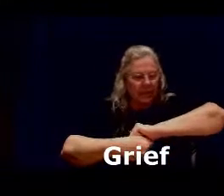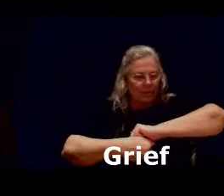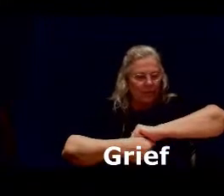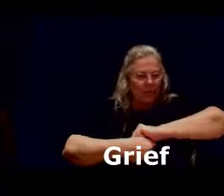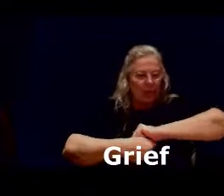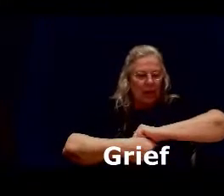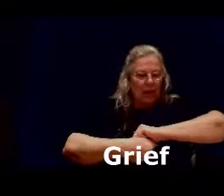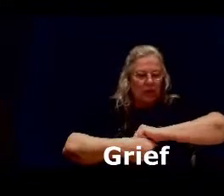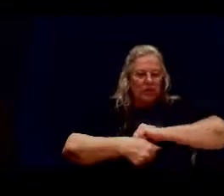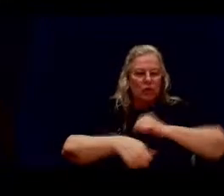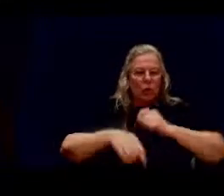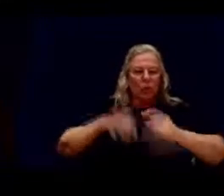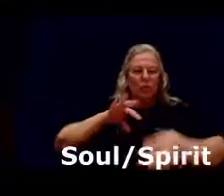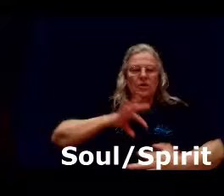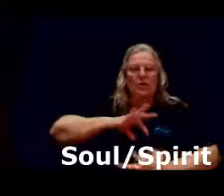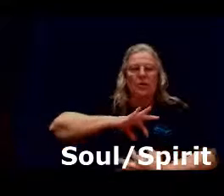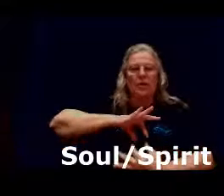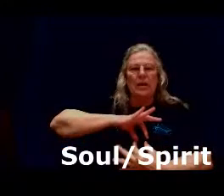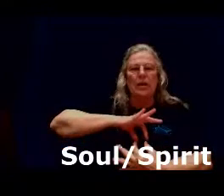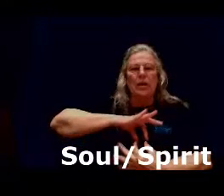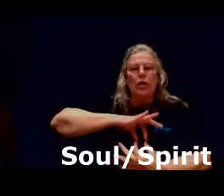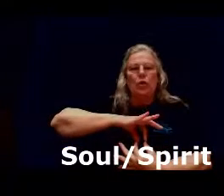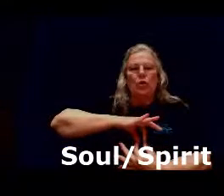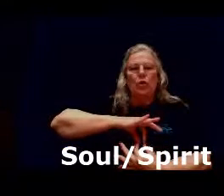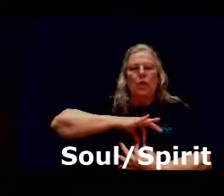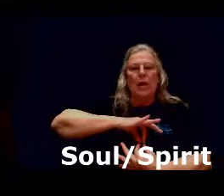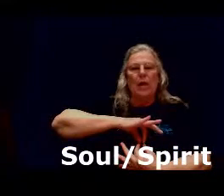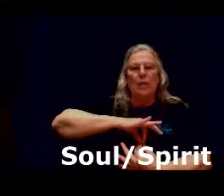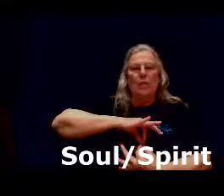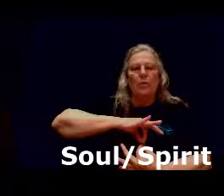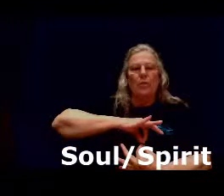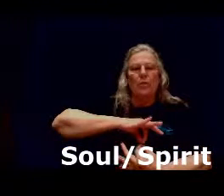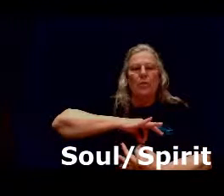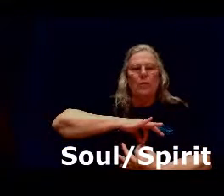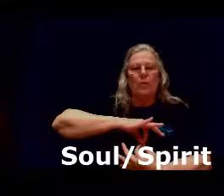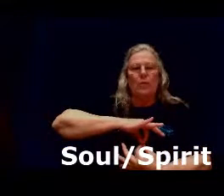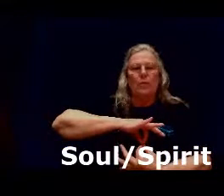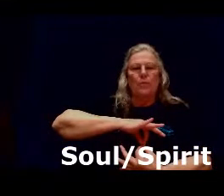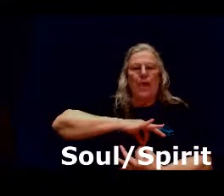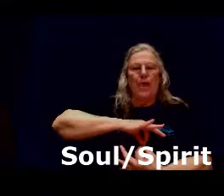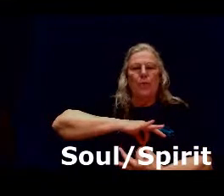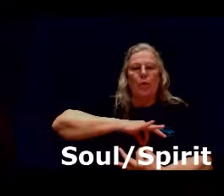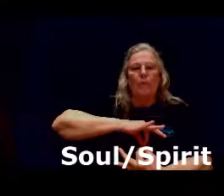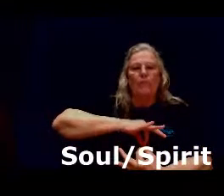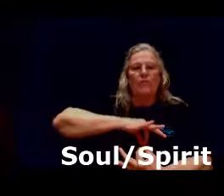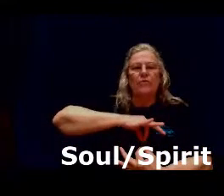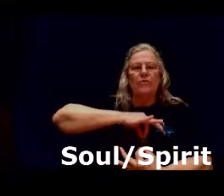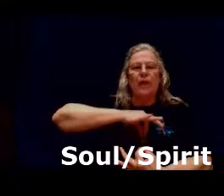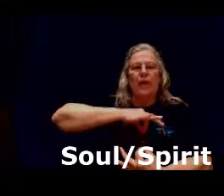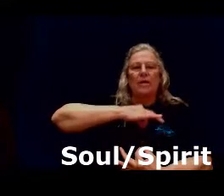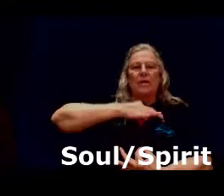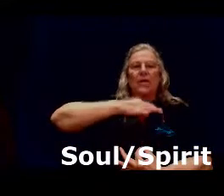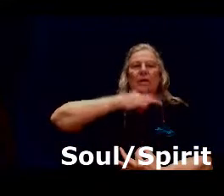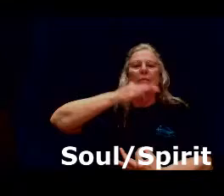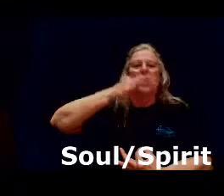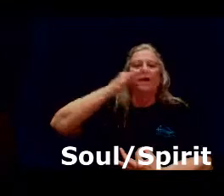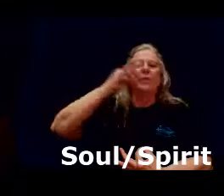soul or spirit soul grab with your pointer and thumb and it